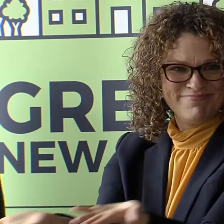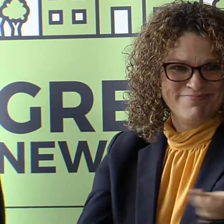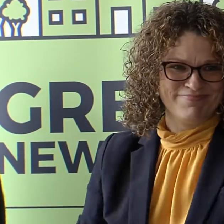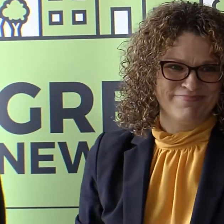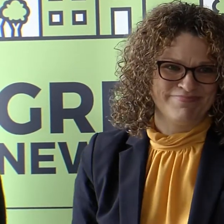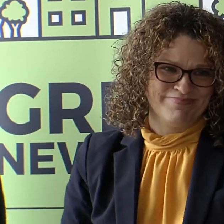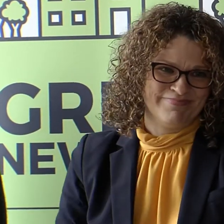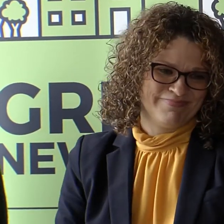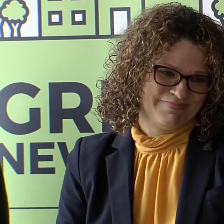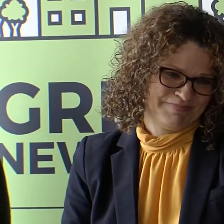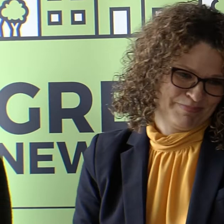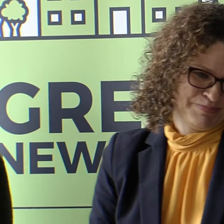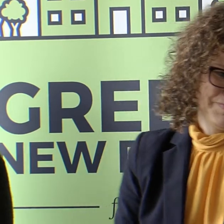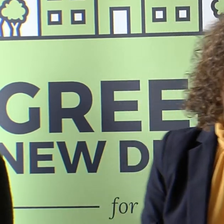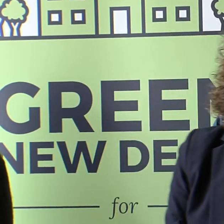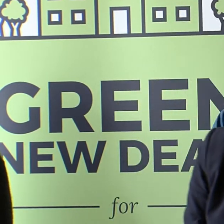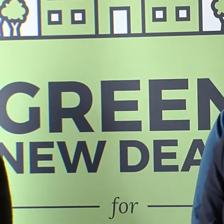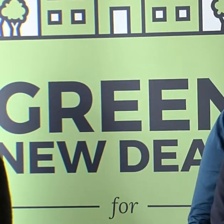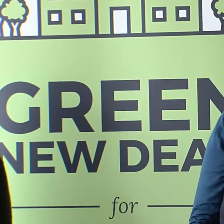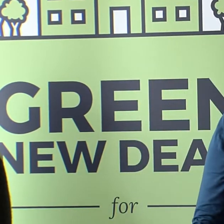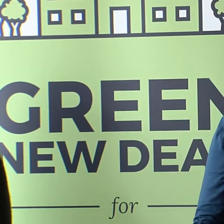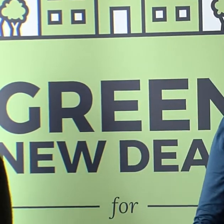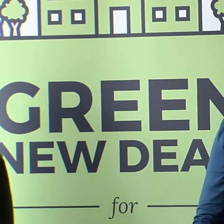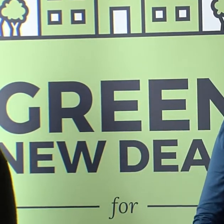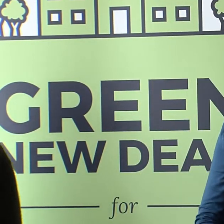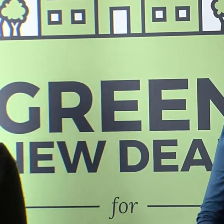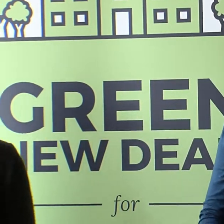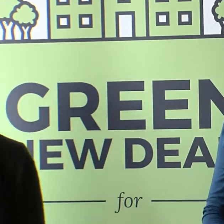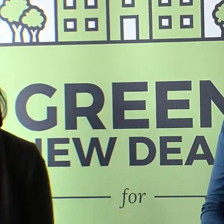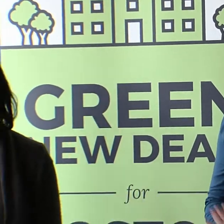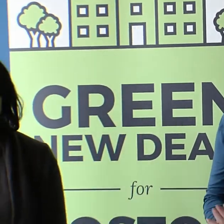superintendent, Dr. Caselius, who will speak next.